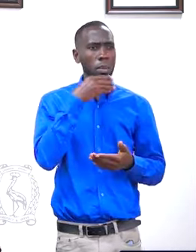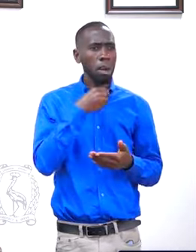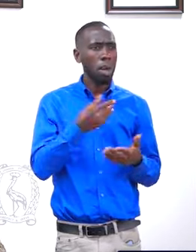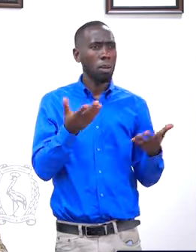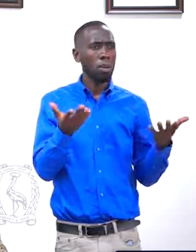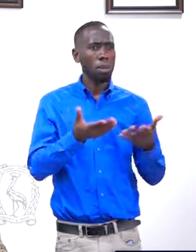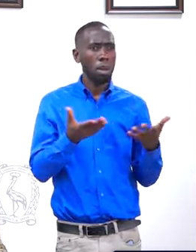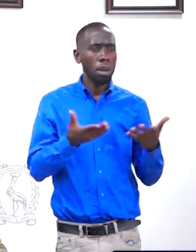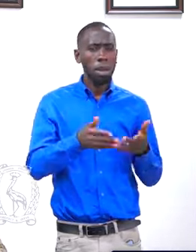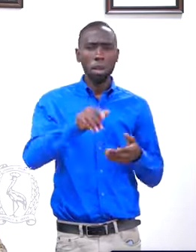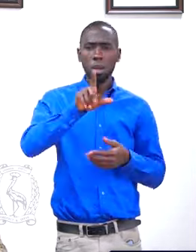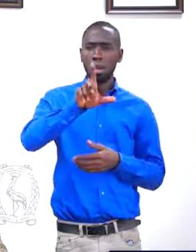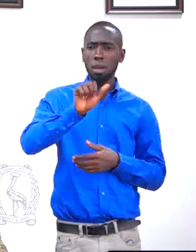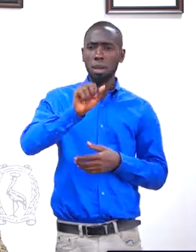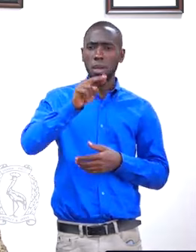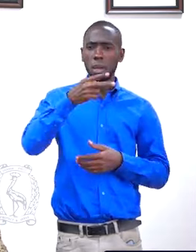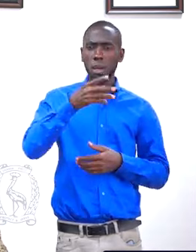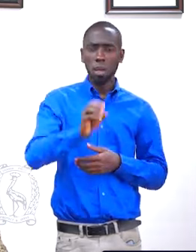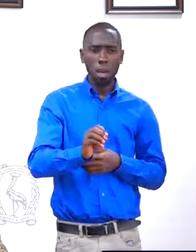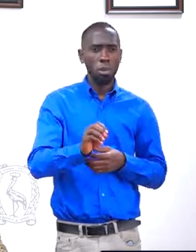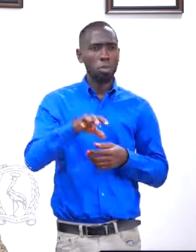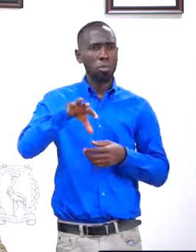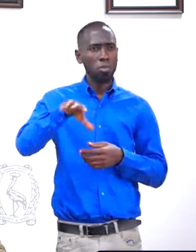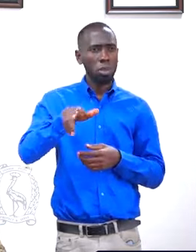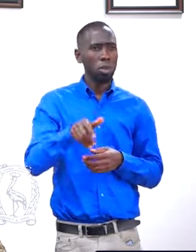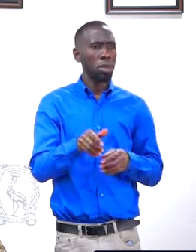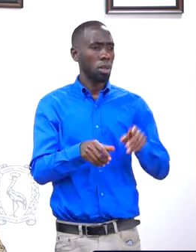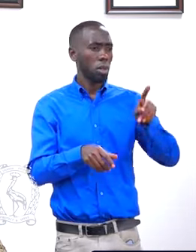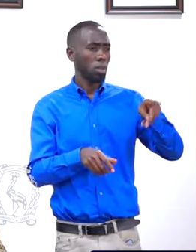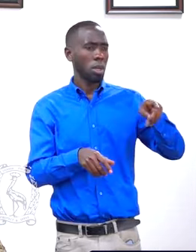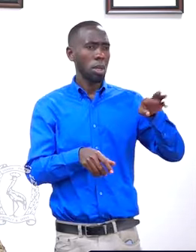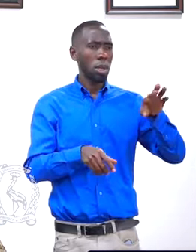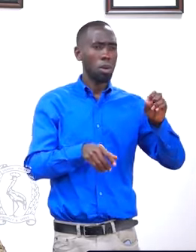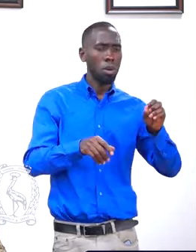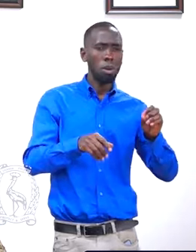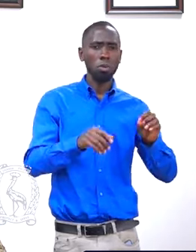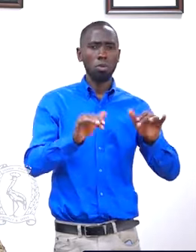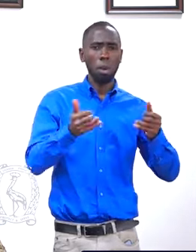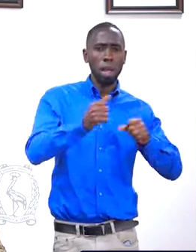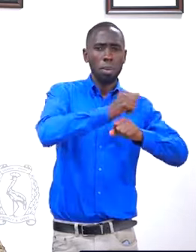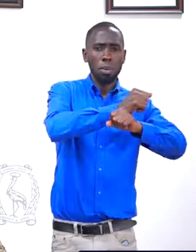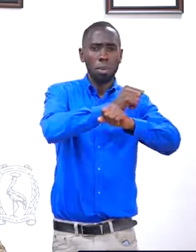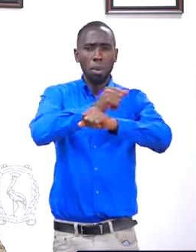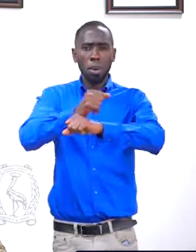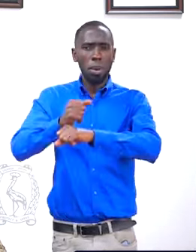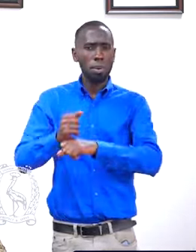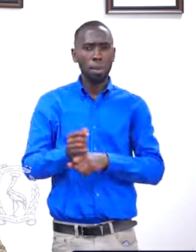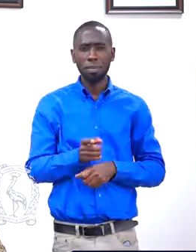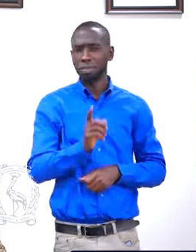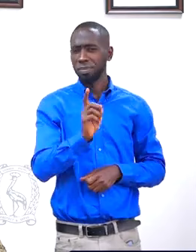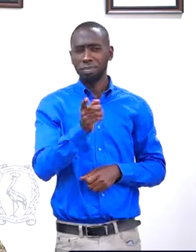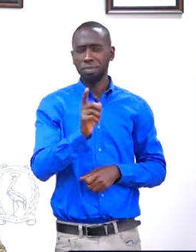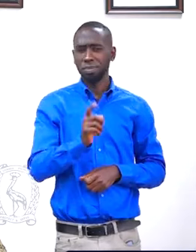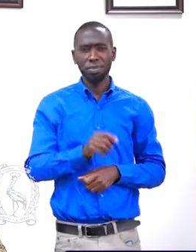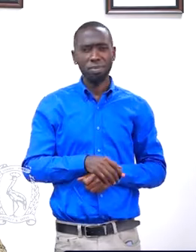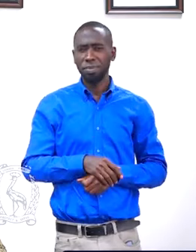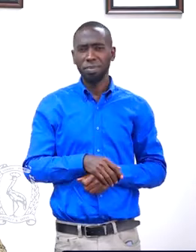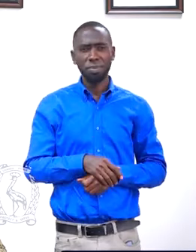Langos Aborigines, the PRO who is shielding him, things like that, but those are very baseless